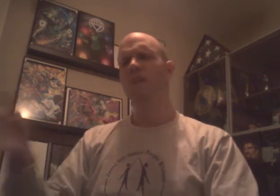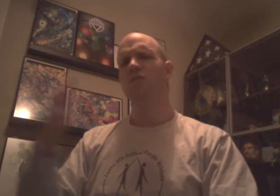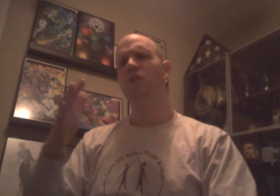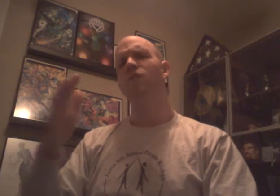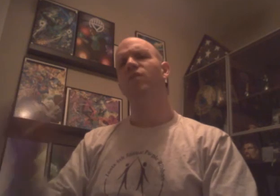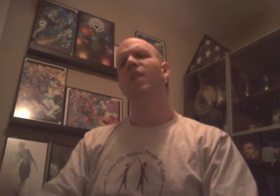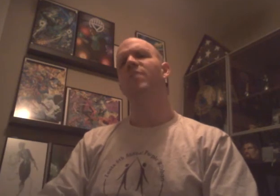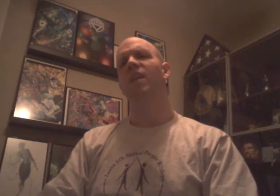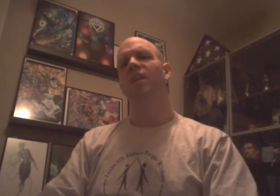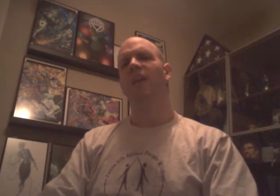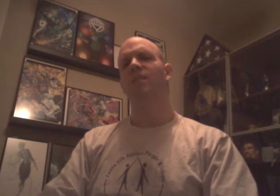Cesaro took on Big E Langston.